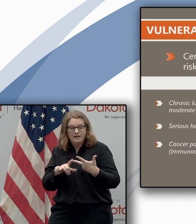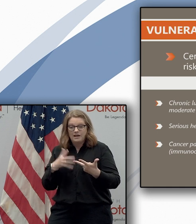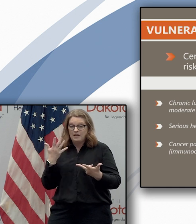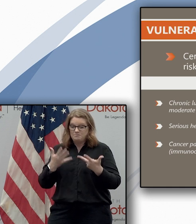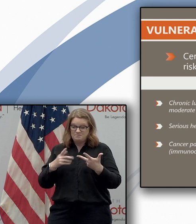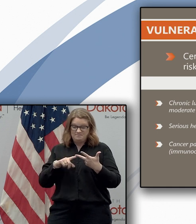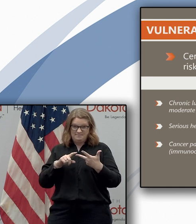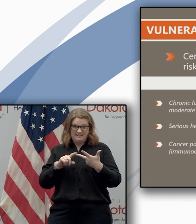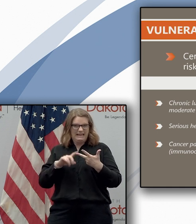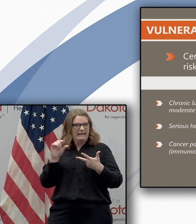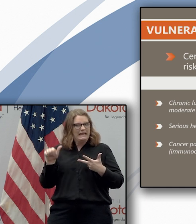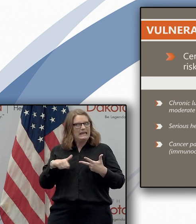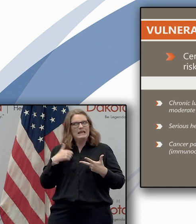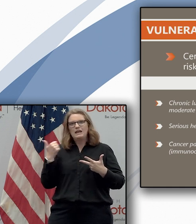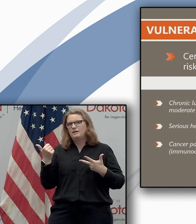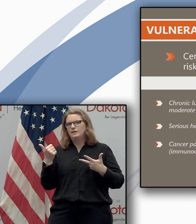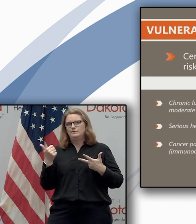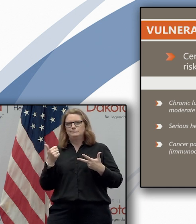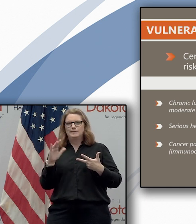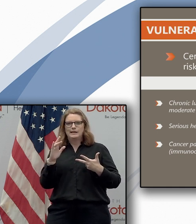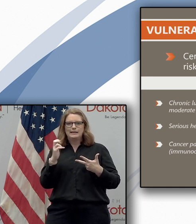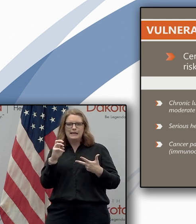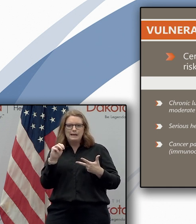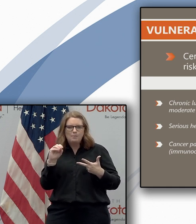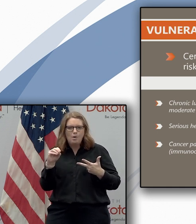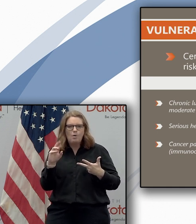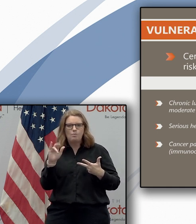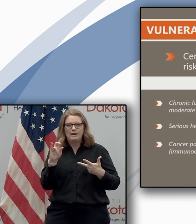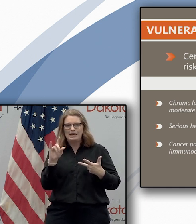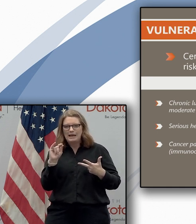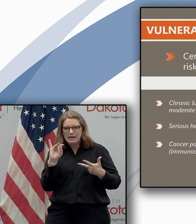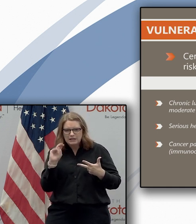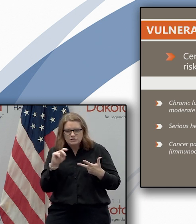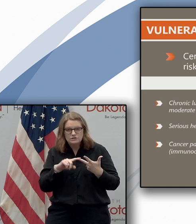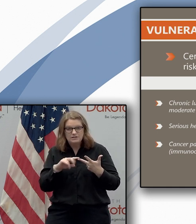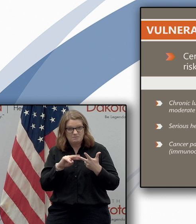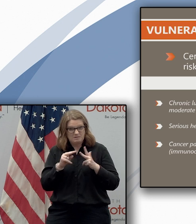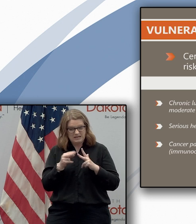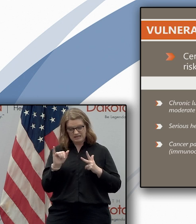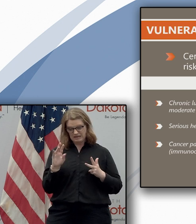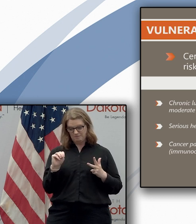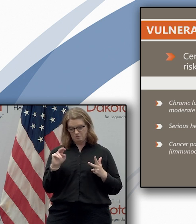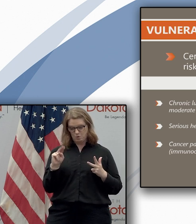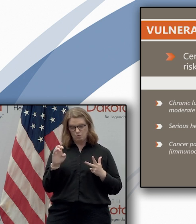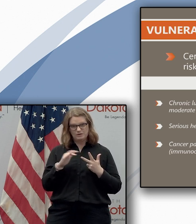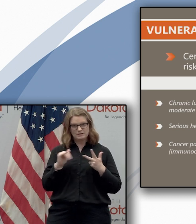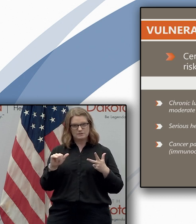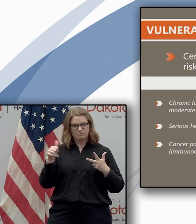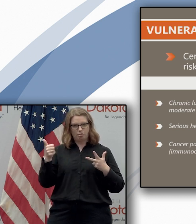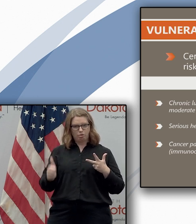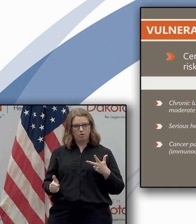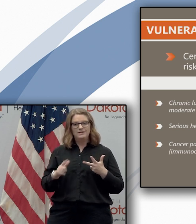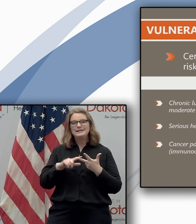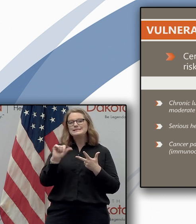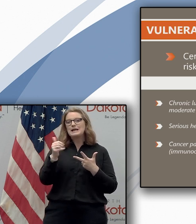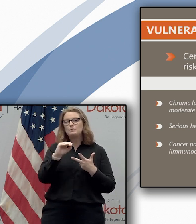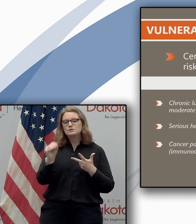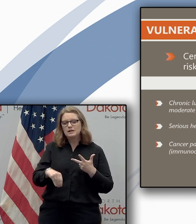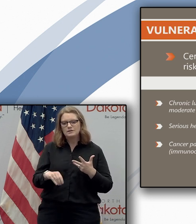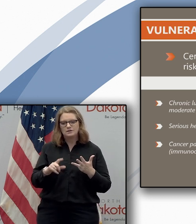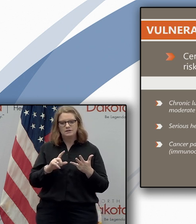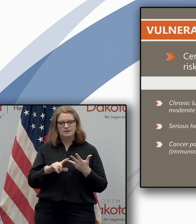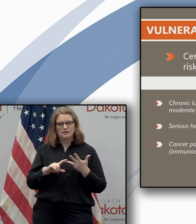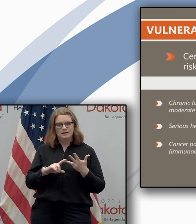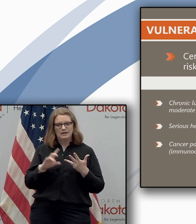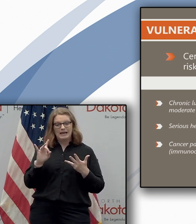any kind of chemo or radiation that will compromise your immune system that's 10% of North Dakotans 8.9